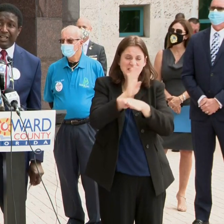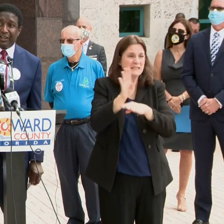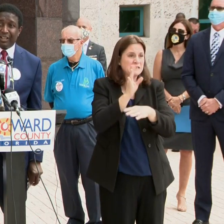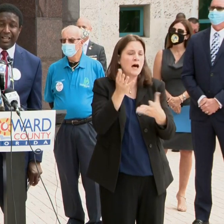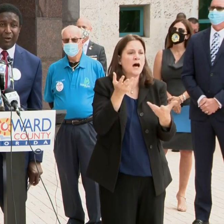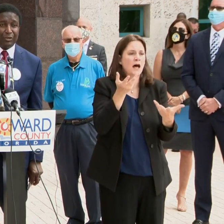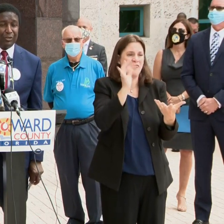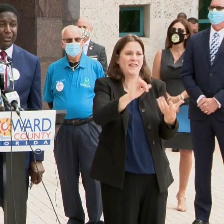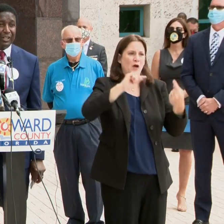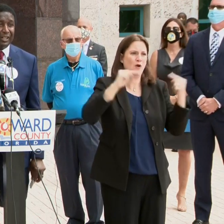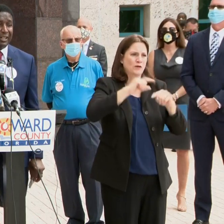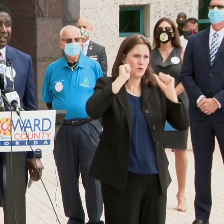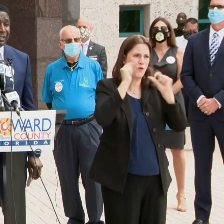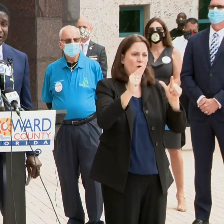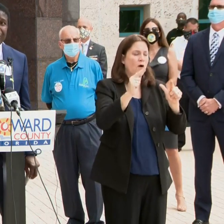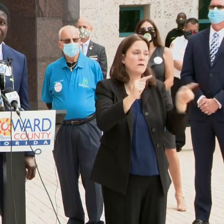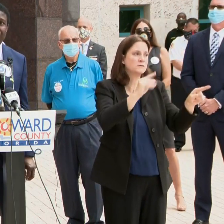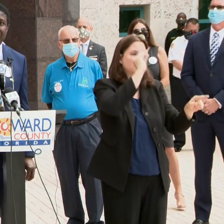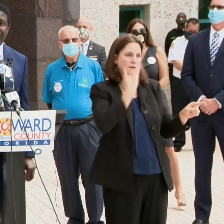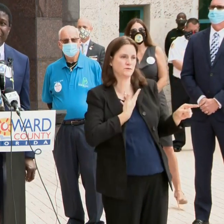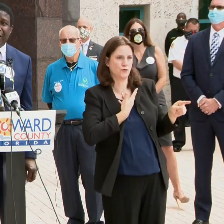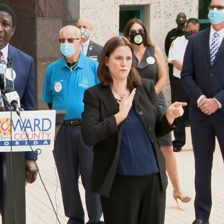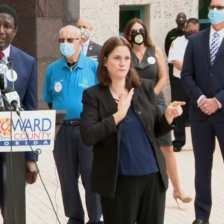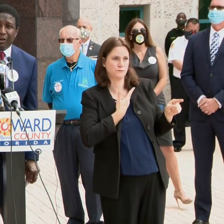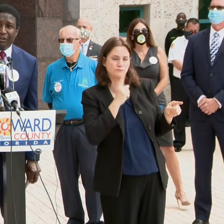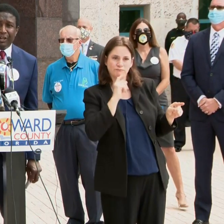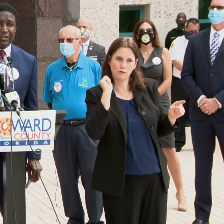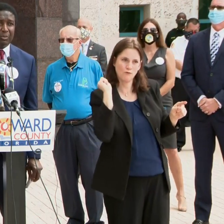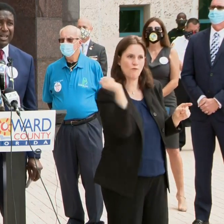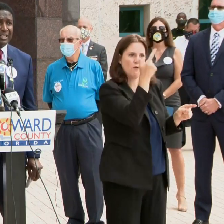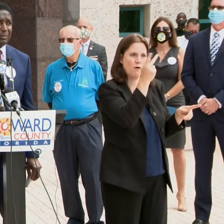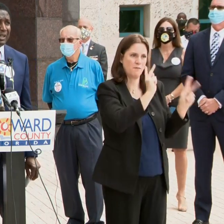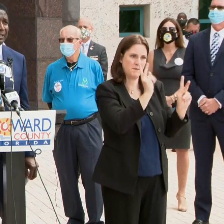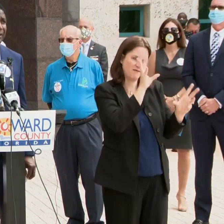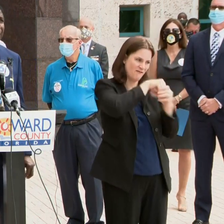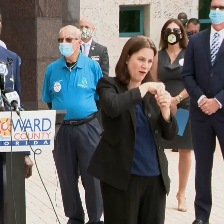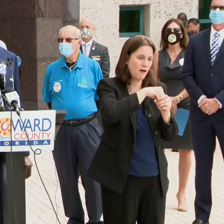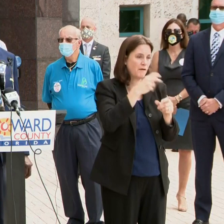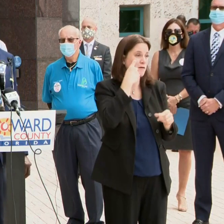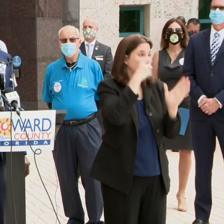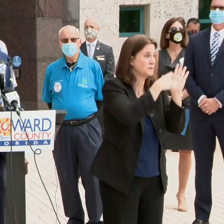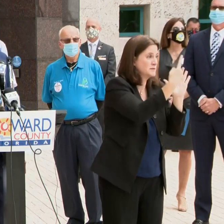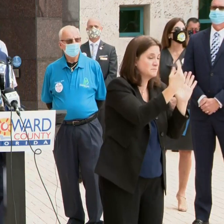Every one of us is going to hurt again, also. So it's all of us. It's incumbent on all of us to participate.